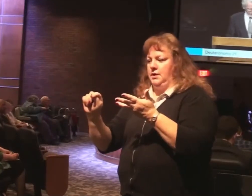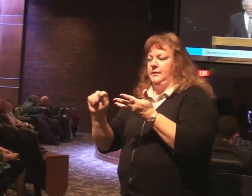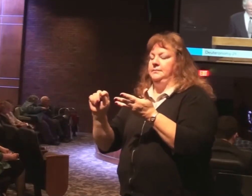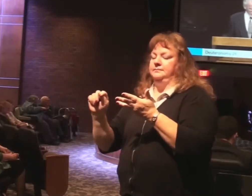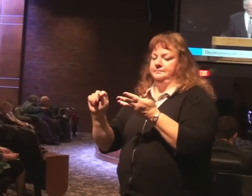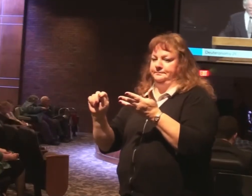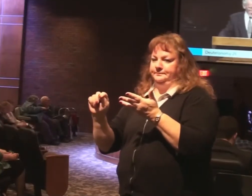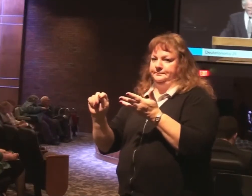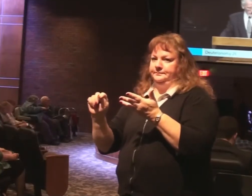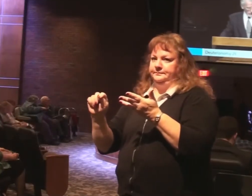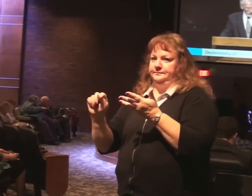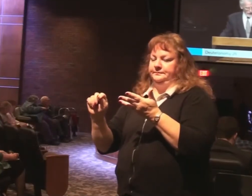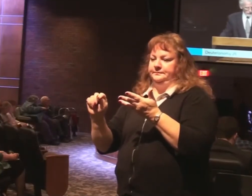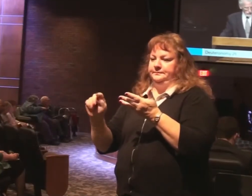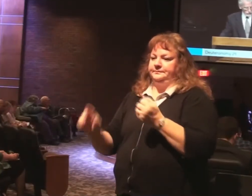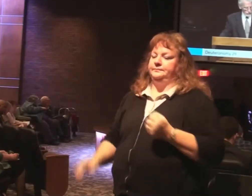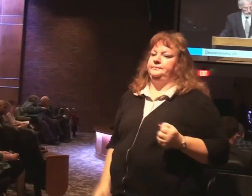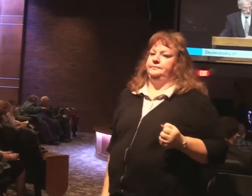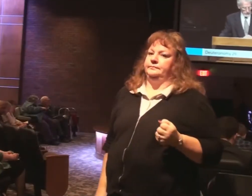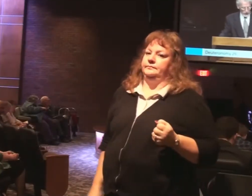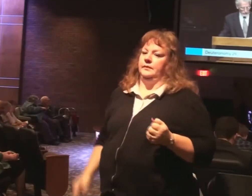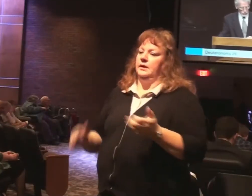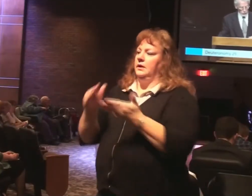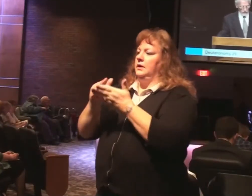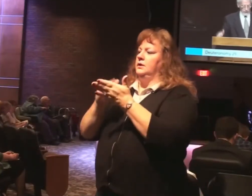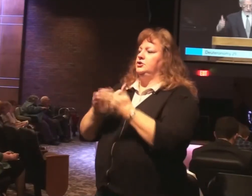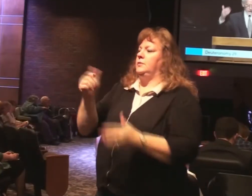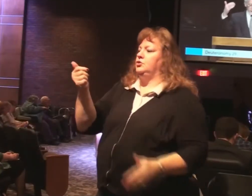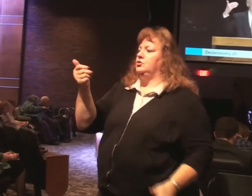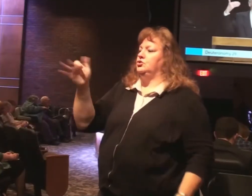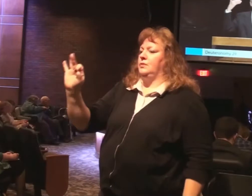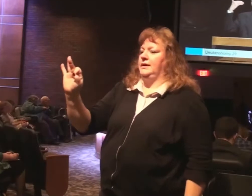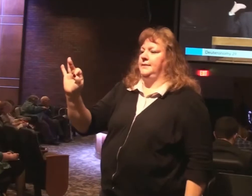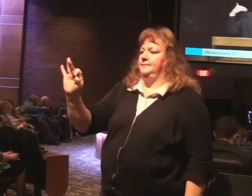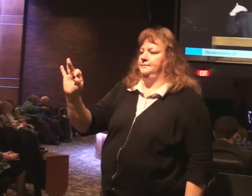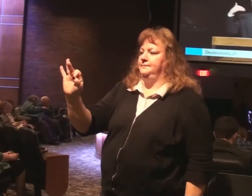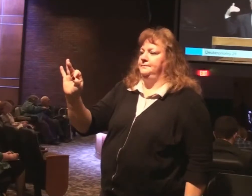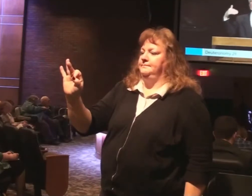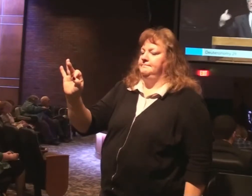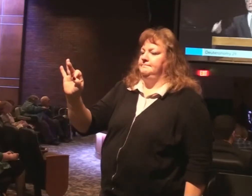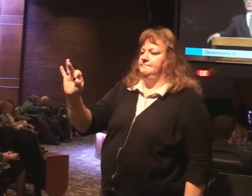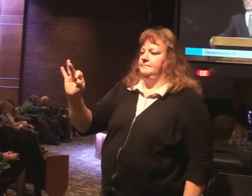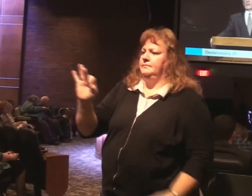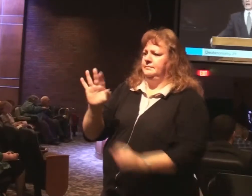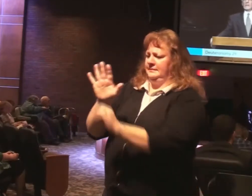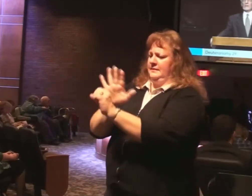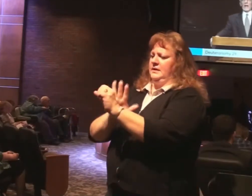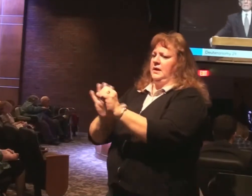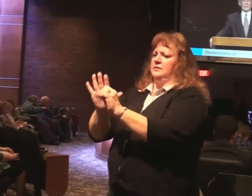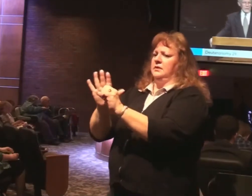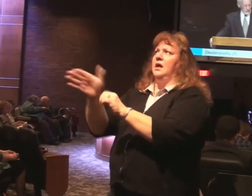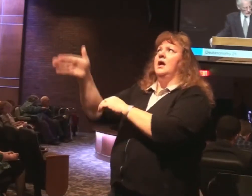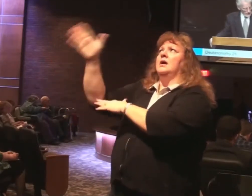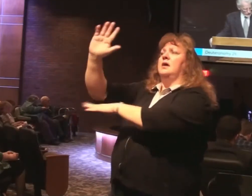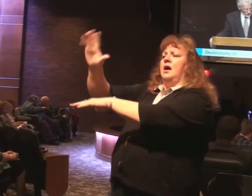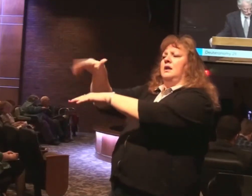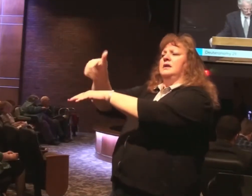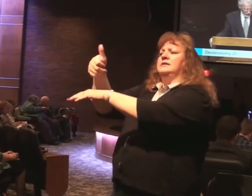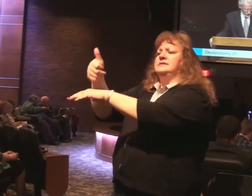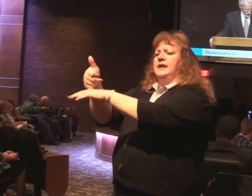In the beginning of your Bible. Deuteronomy chapter 29. This is in the context of God establishing a covenant relationship